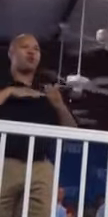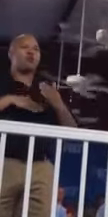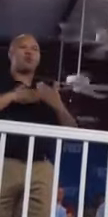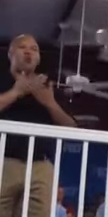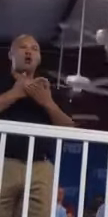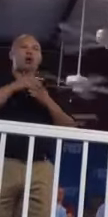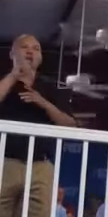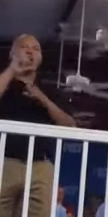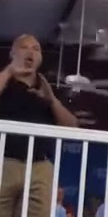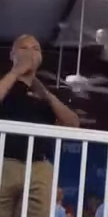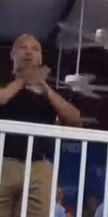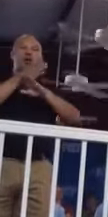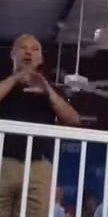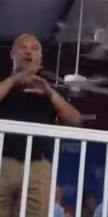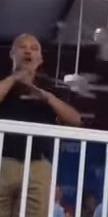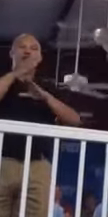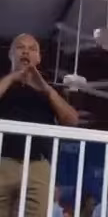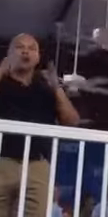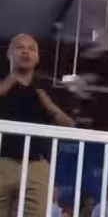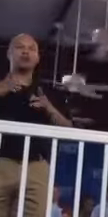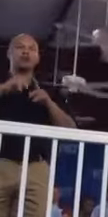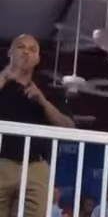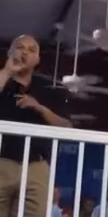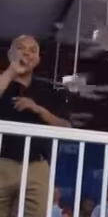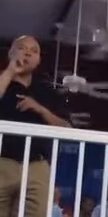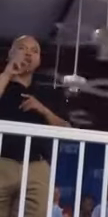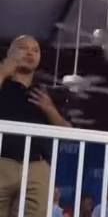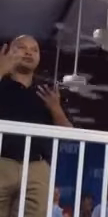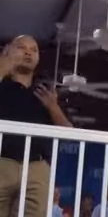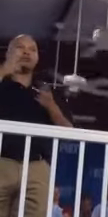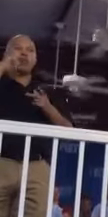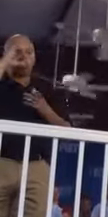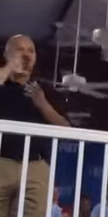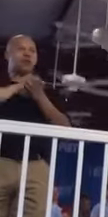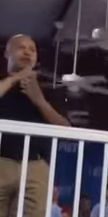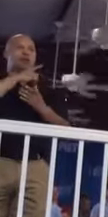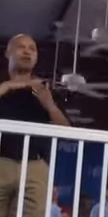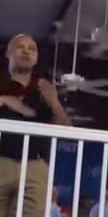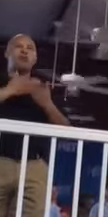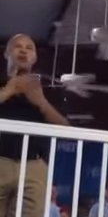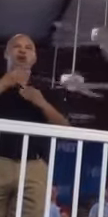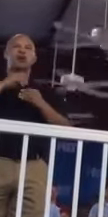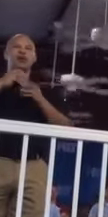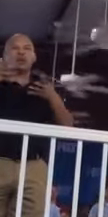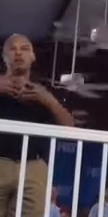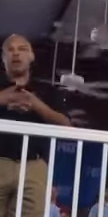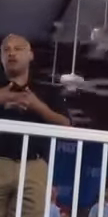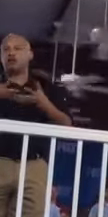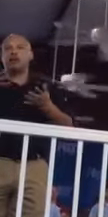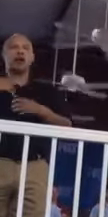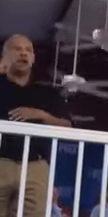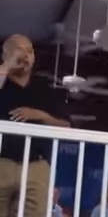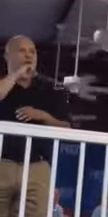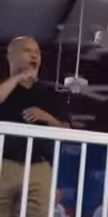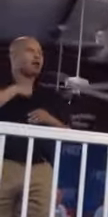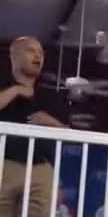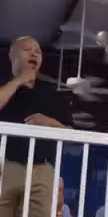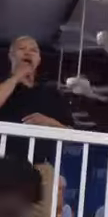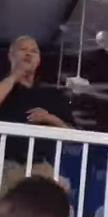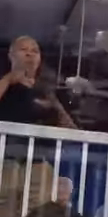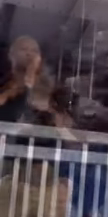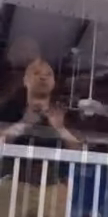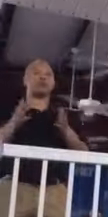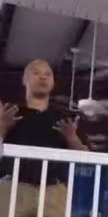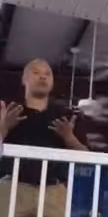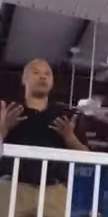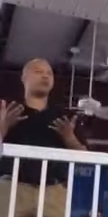cabin. And it's pretty clear that in Rand Paul we've got a candidate who believes that he was born in a manger. I'm not buying what